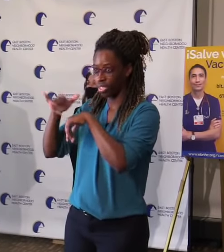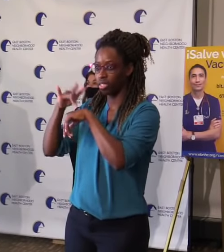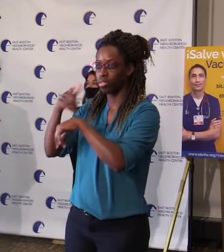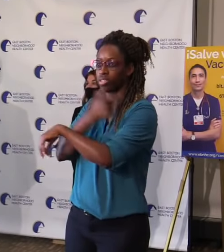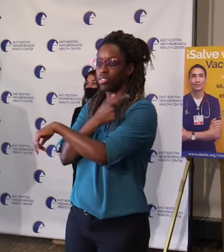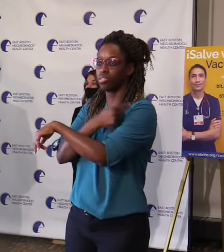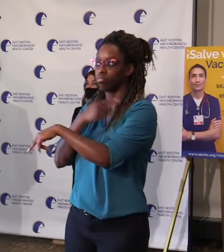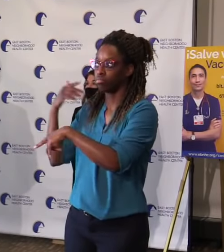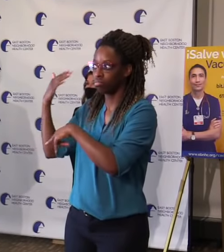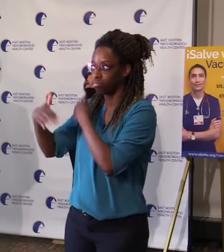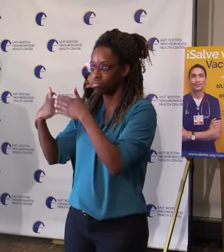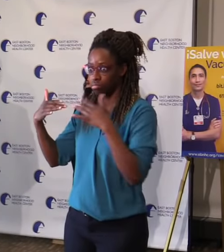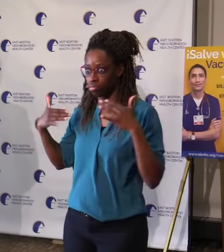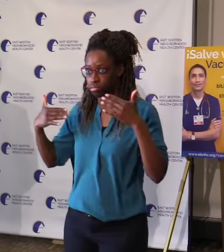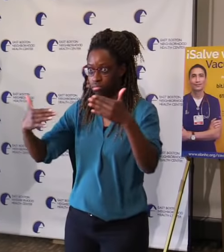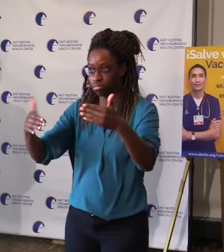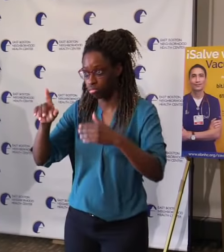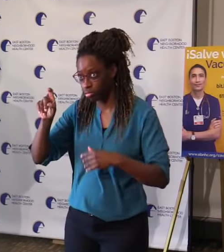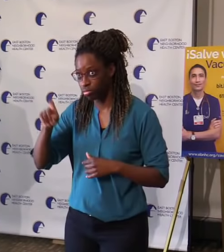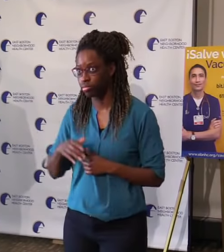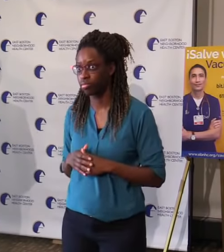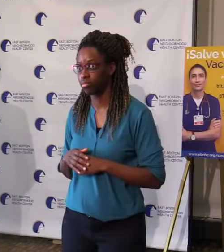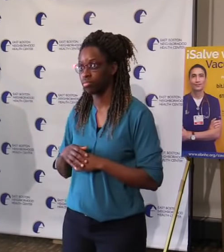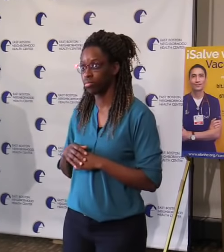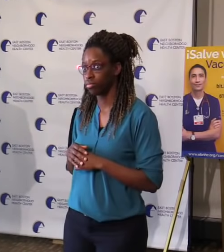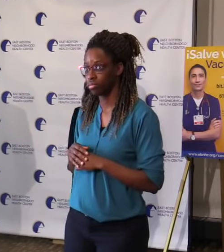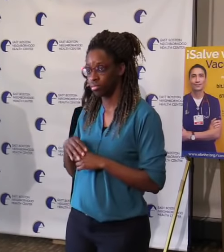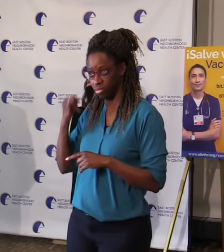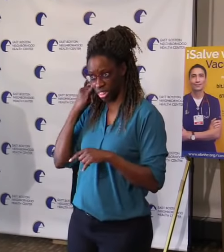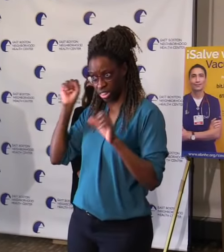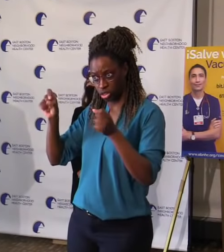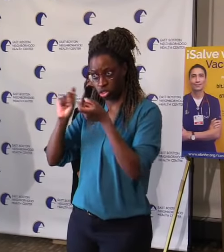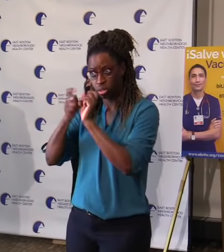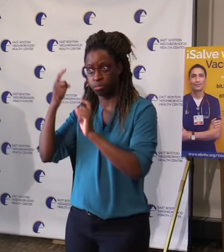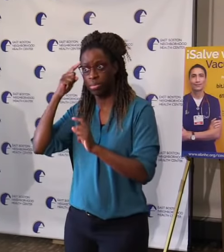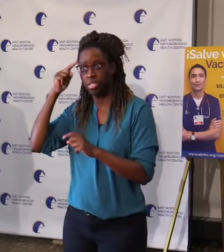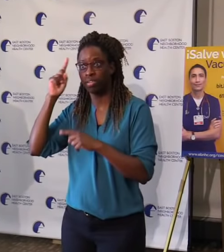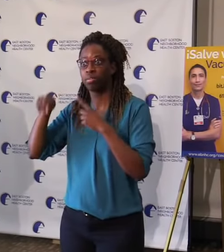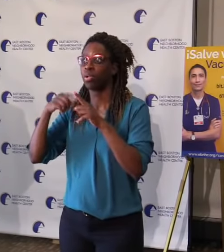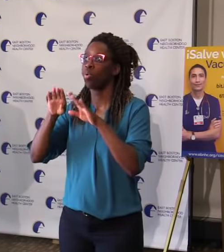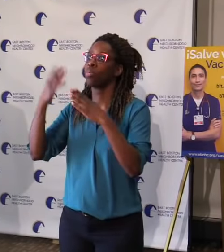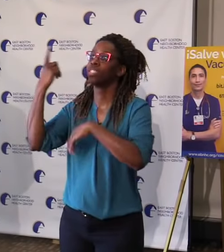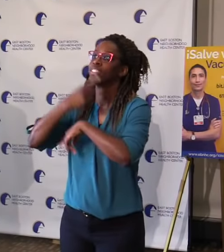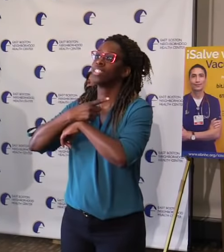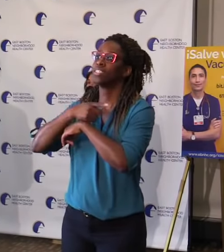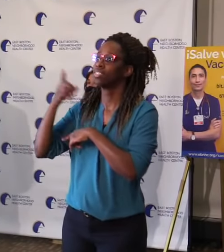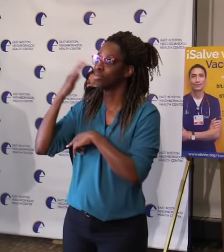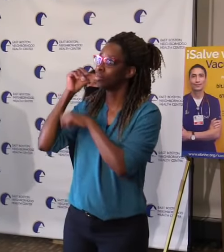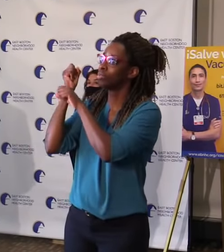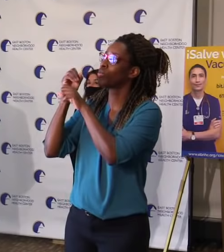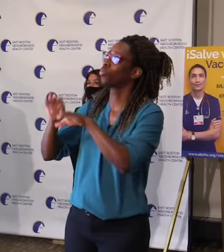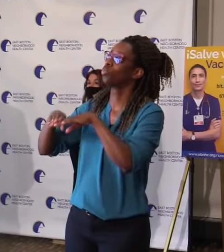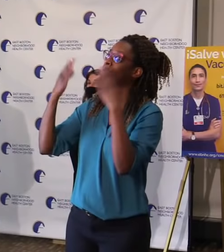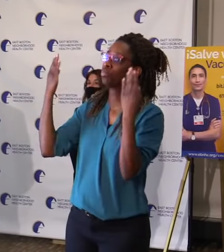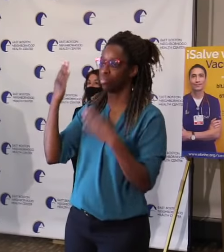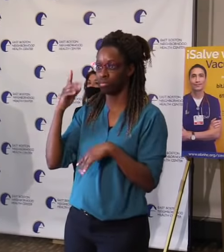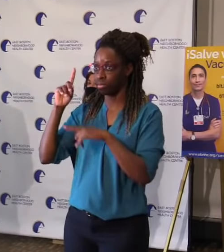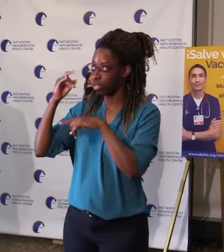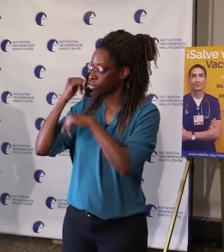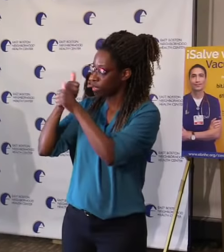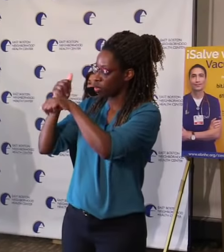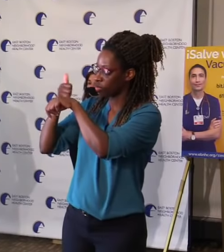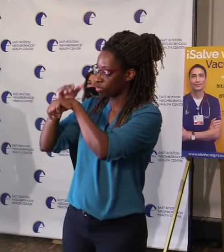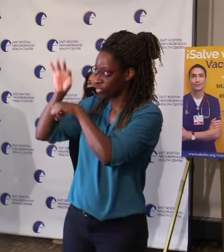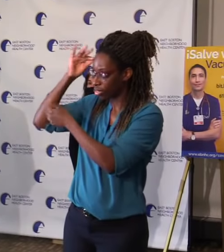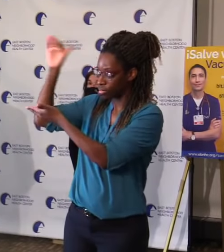could change your lives depending on the federal distribution issue. Well, for me, the big issue is going to be where are we going to be on opening day? You know,